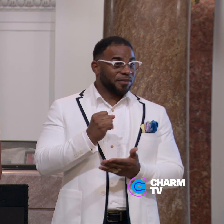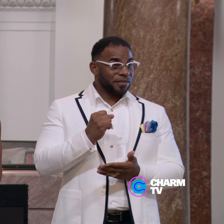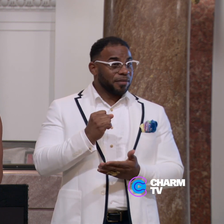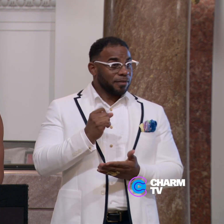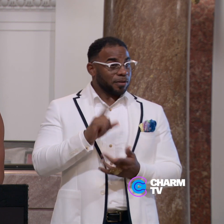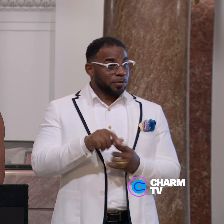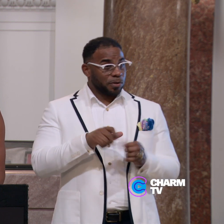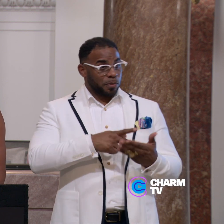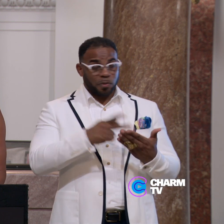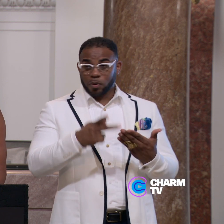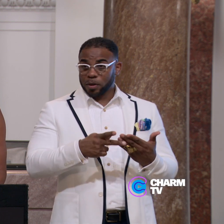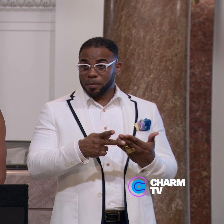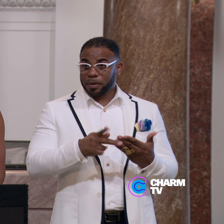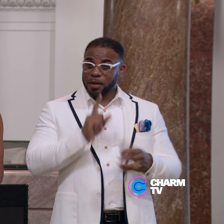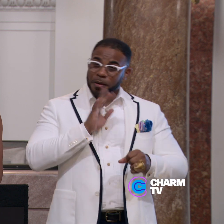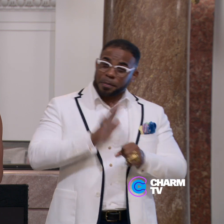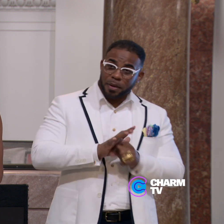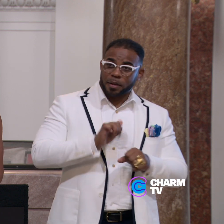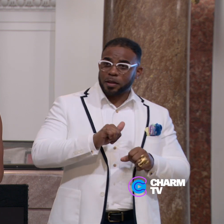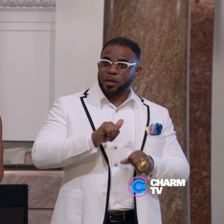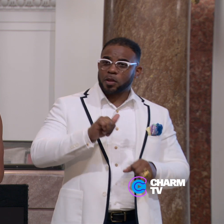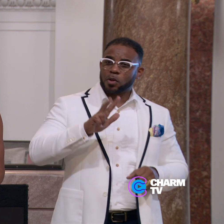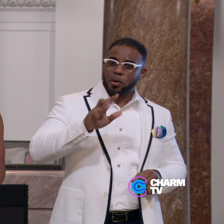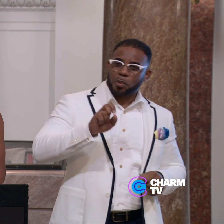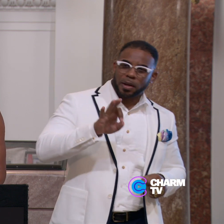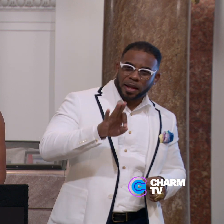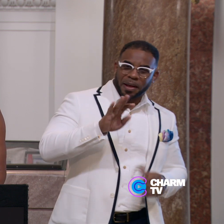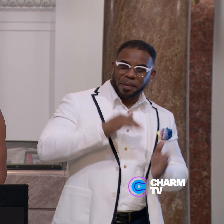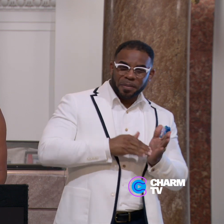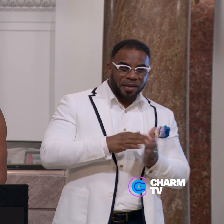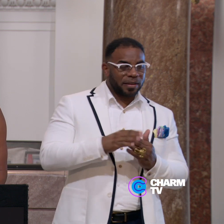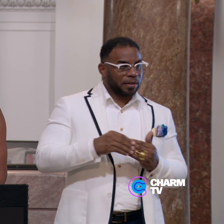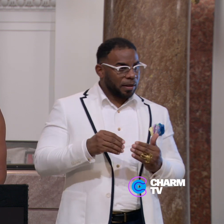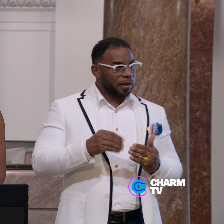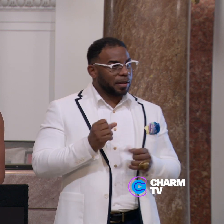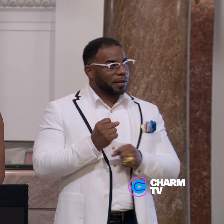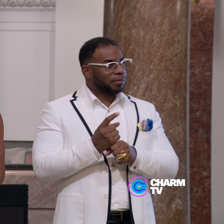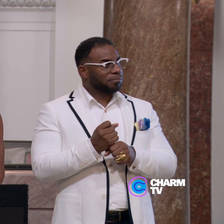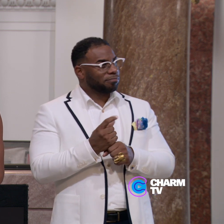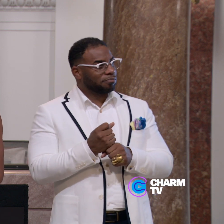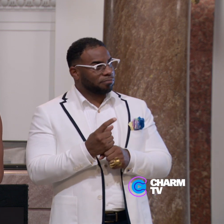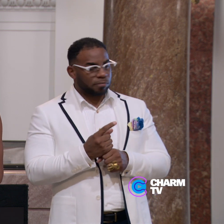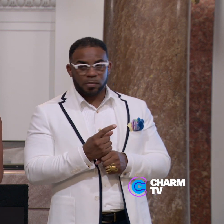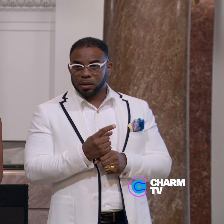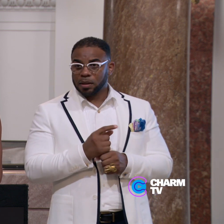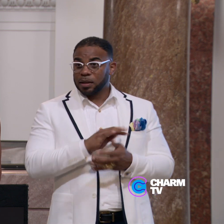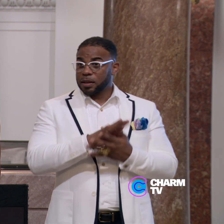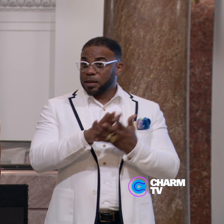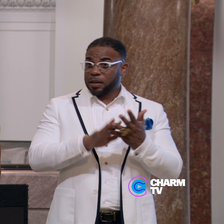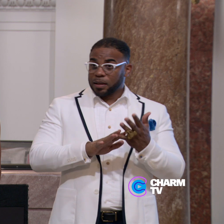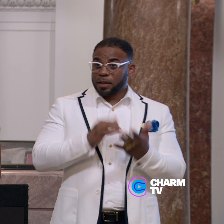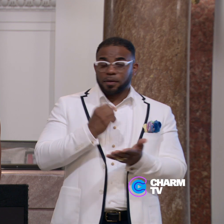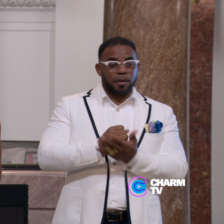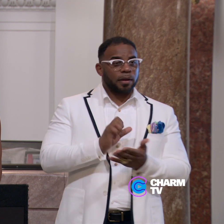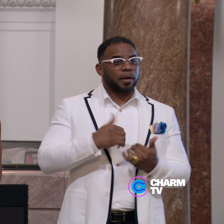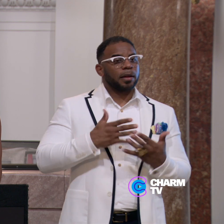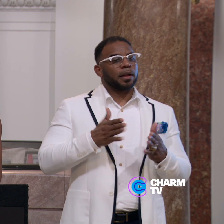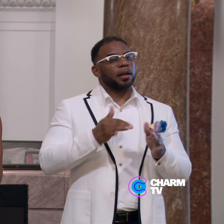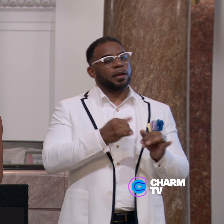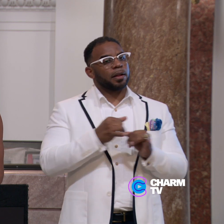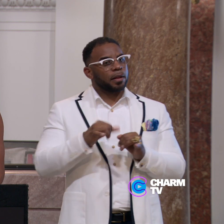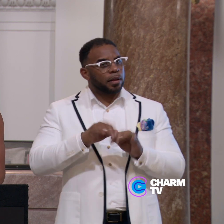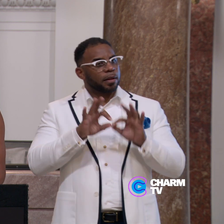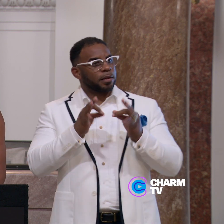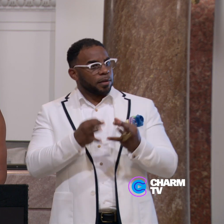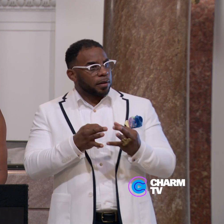to this program a commitment of $3.9 million annually. These vouchers have allowed individuals